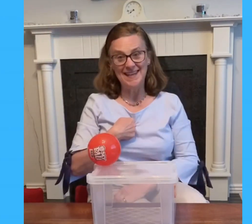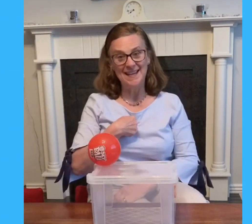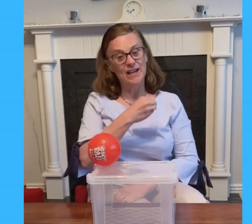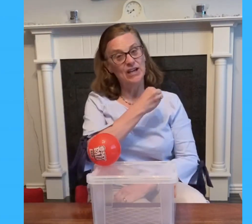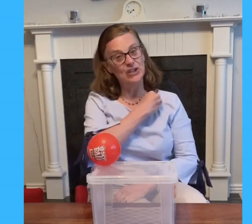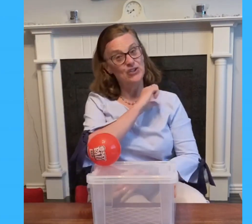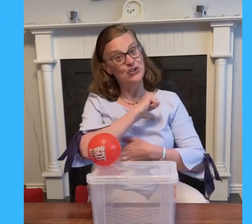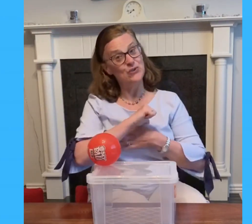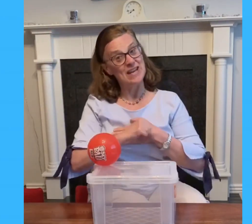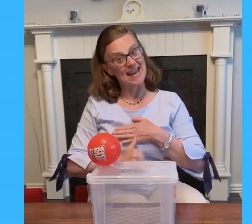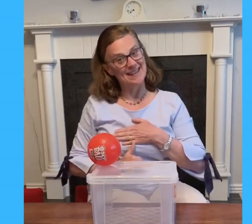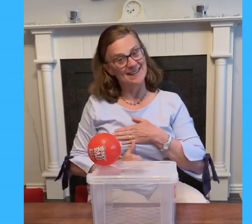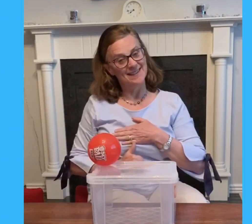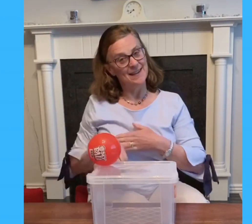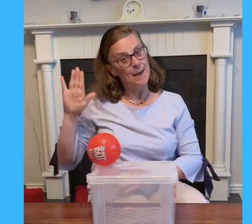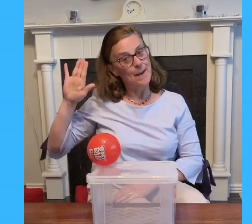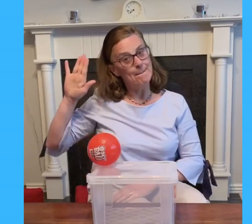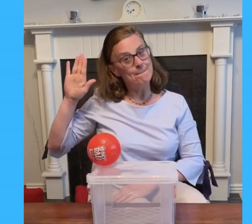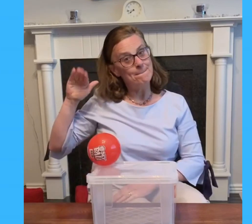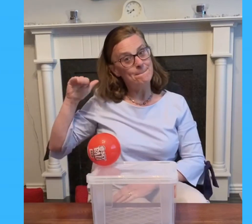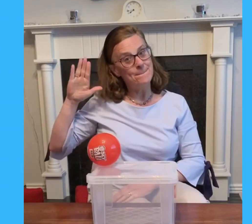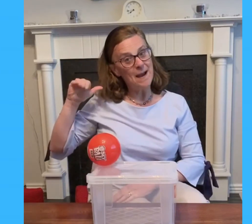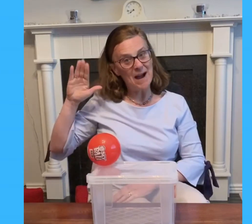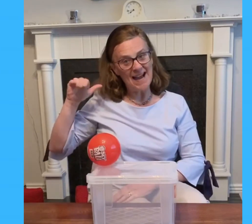today bye bye